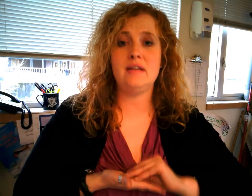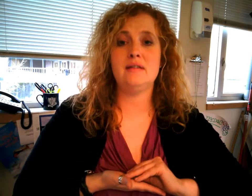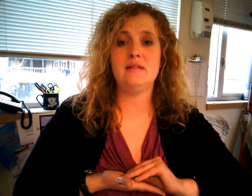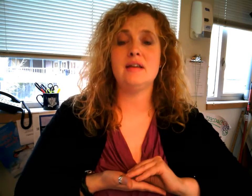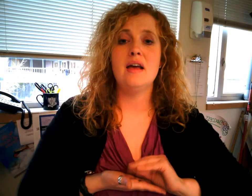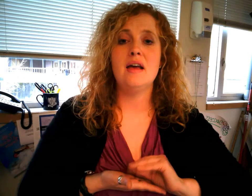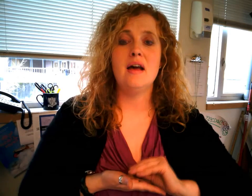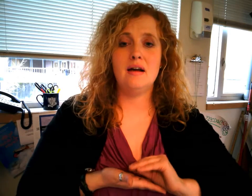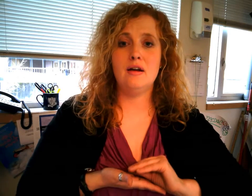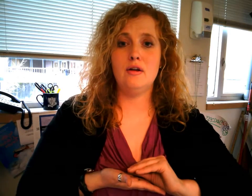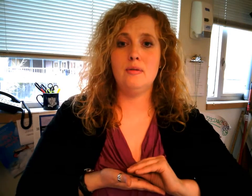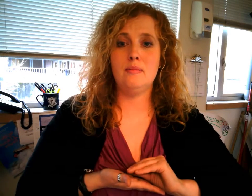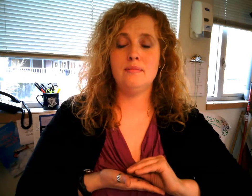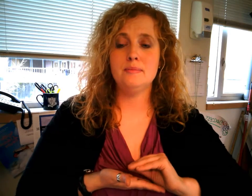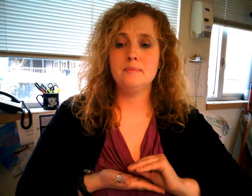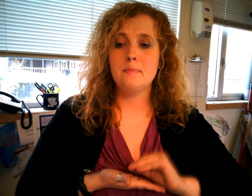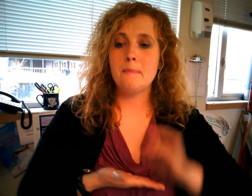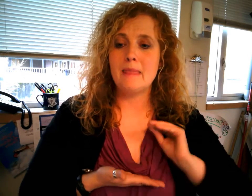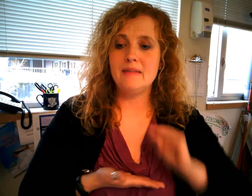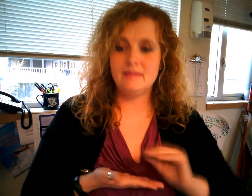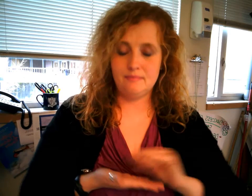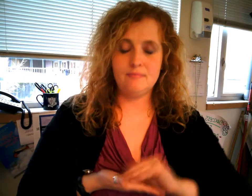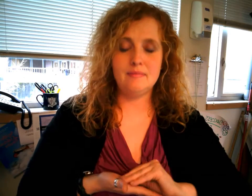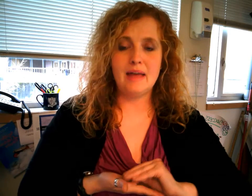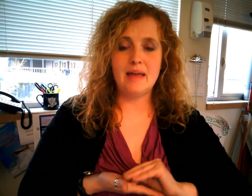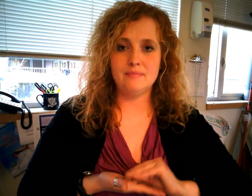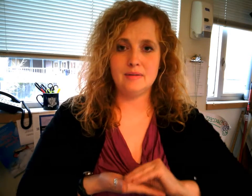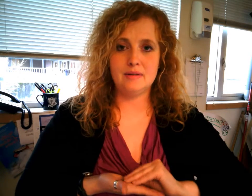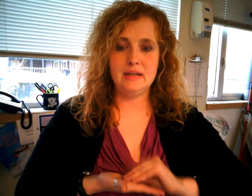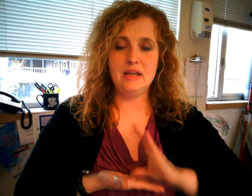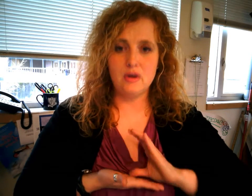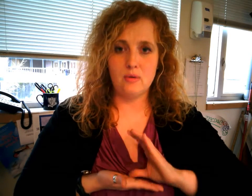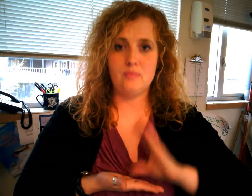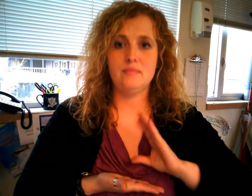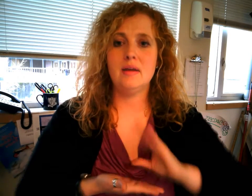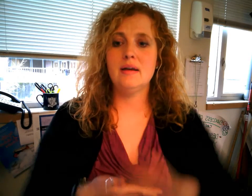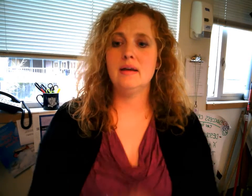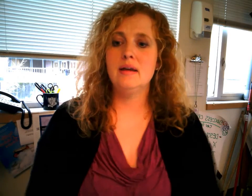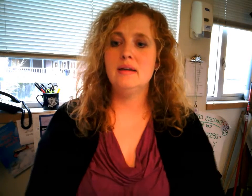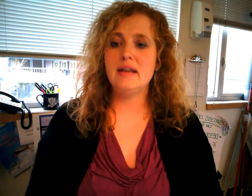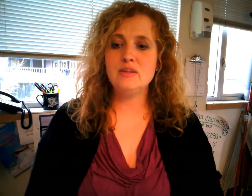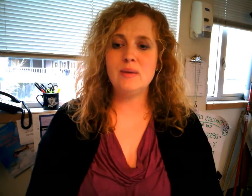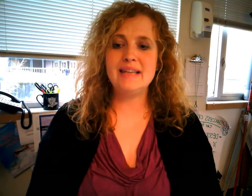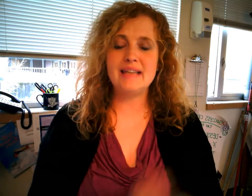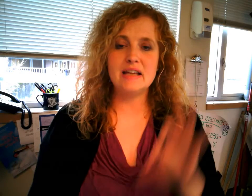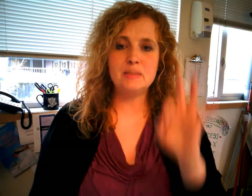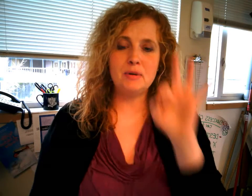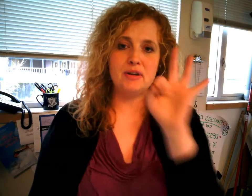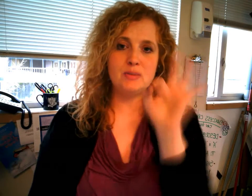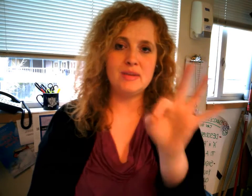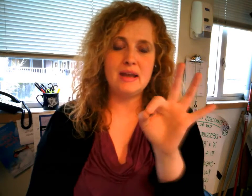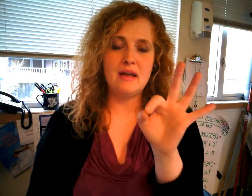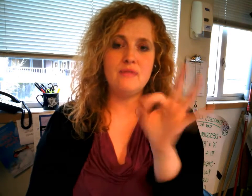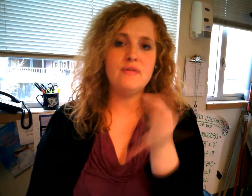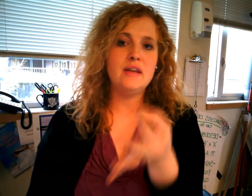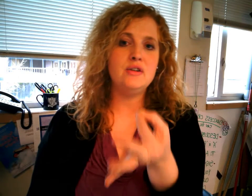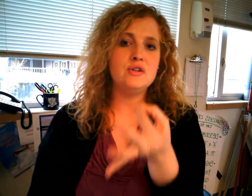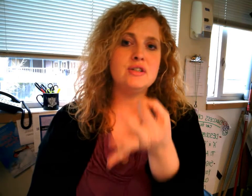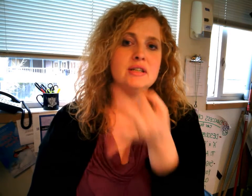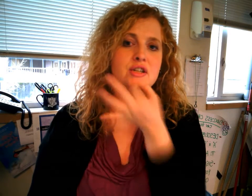that ego next one is expert is with an F and you're just touching